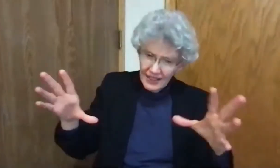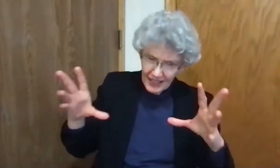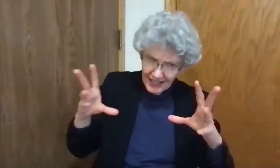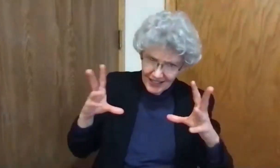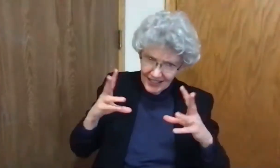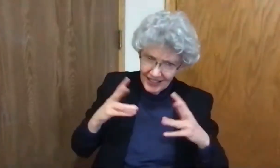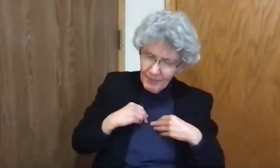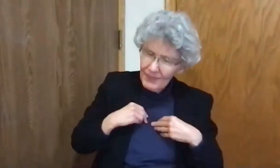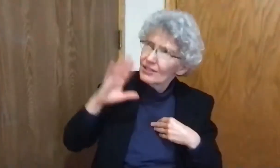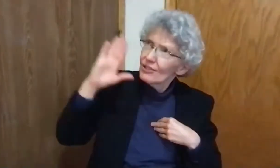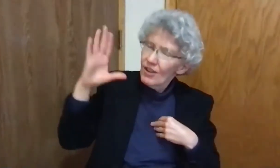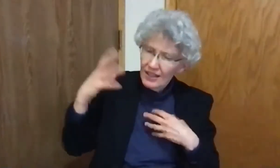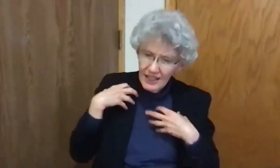others accept your healing too.